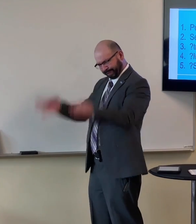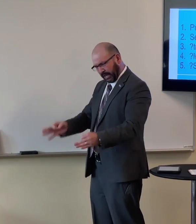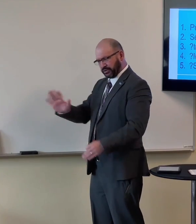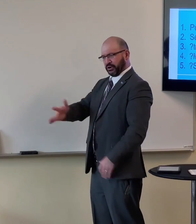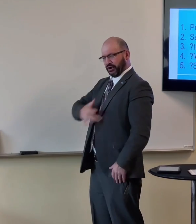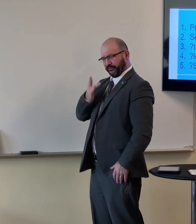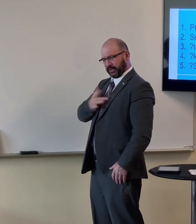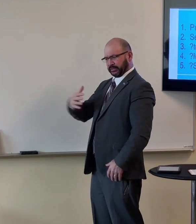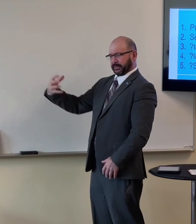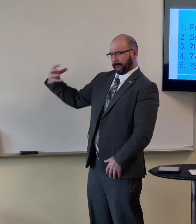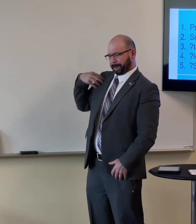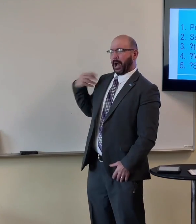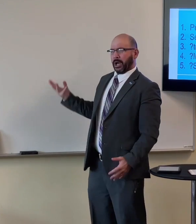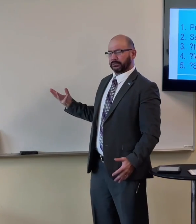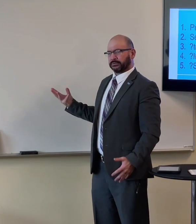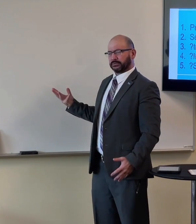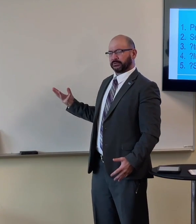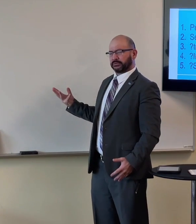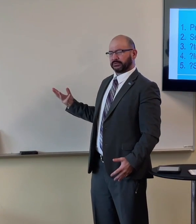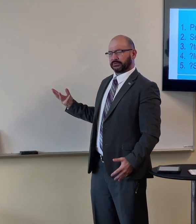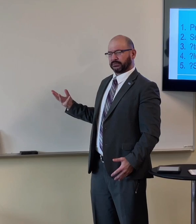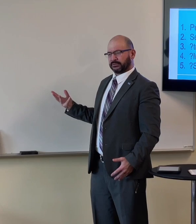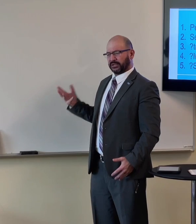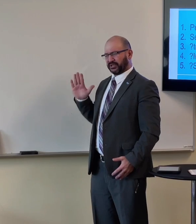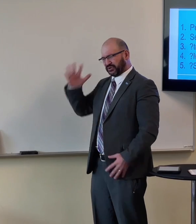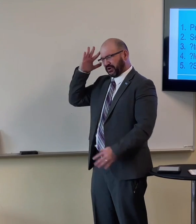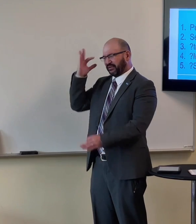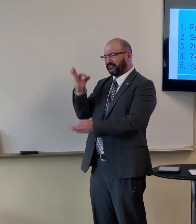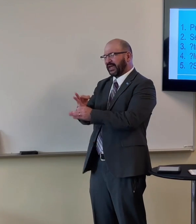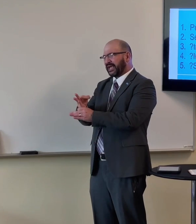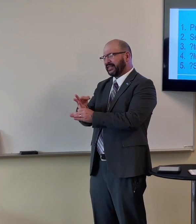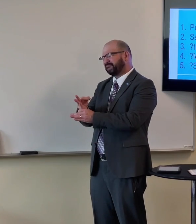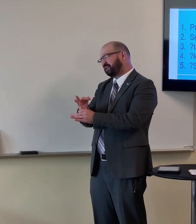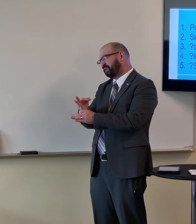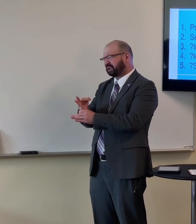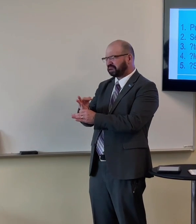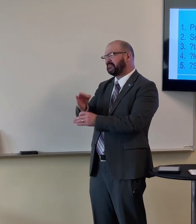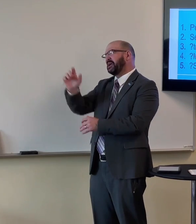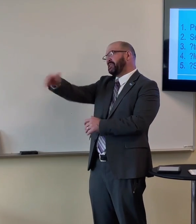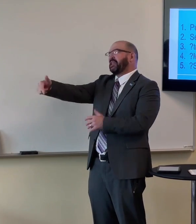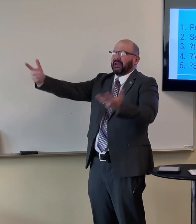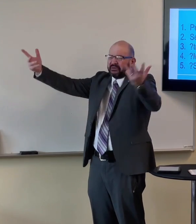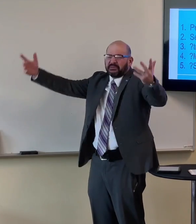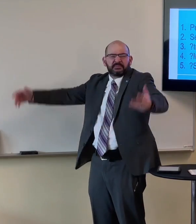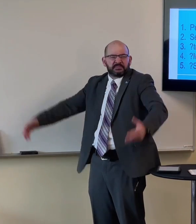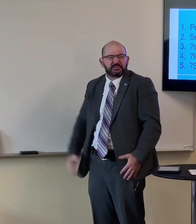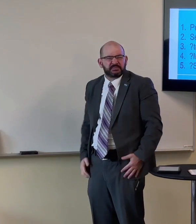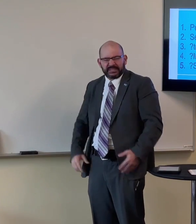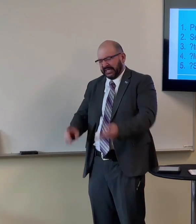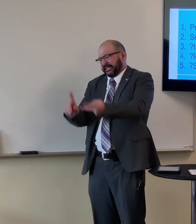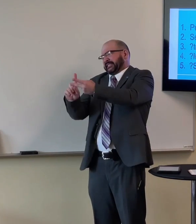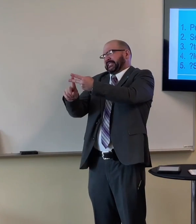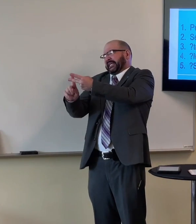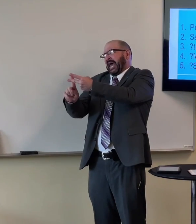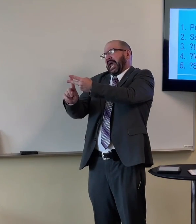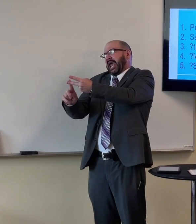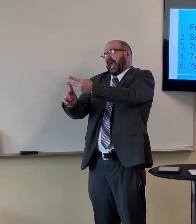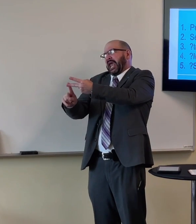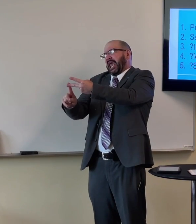decided, they're, they're, they're what's in control. Your faith, yeah, we'll work on that later. That's